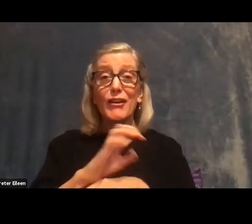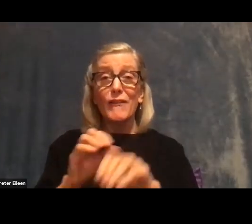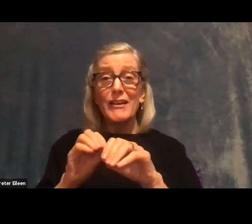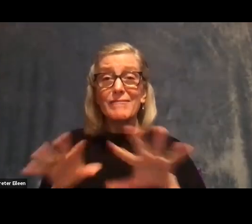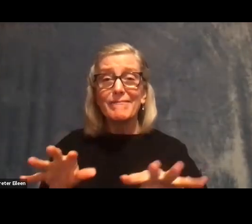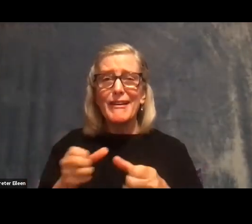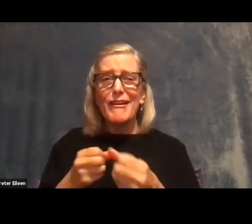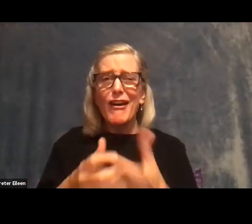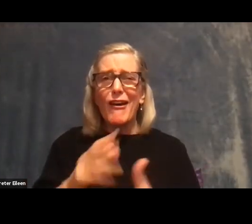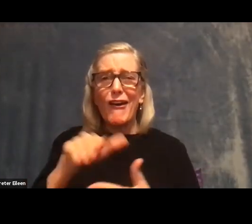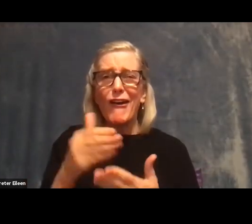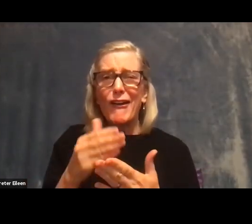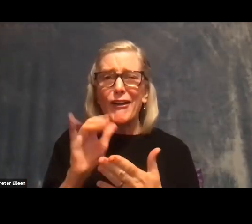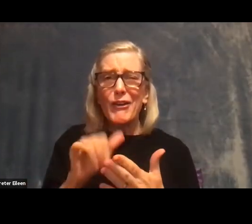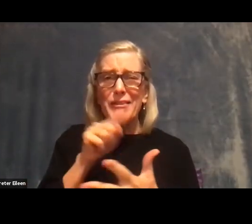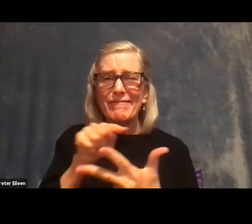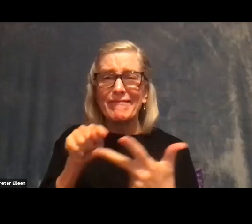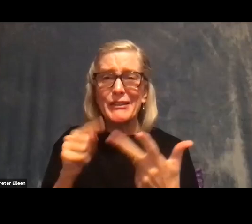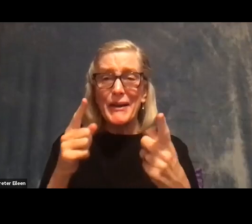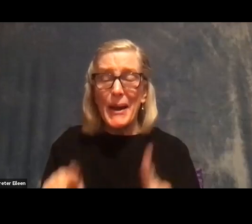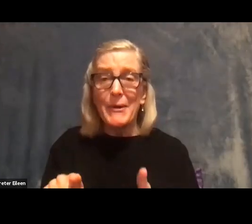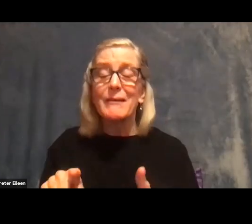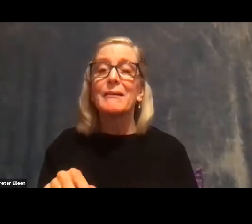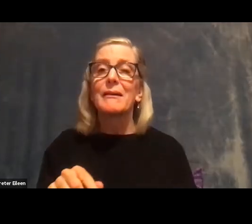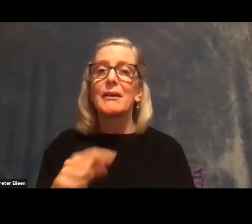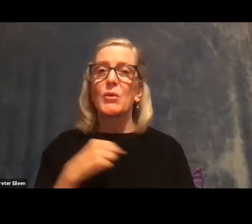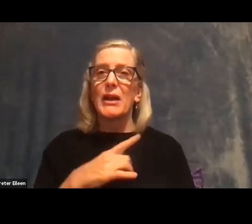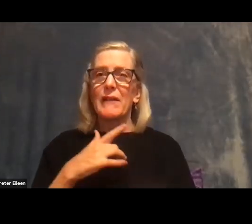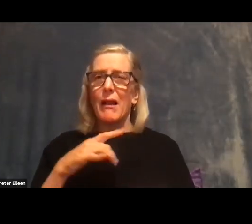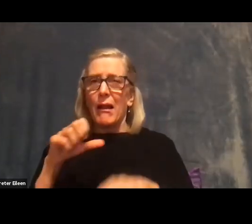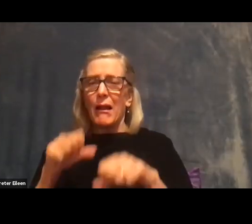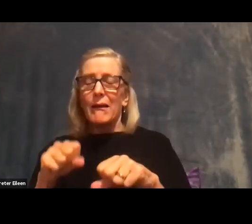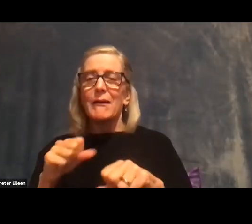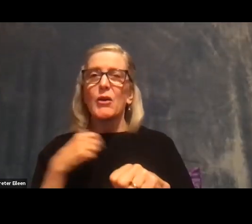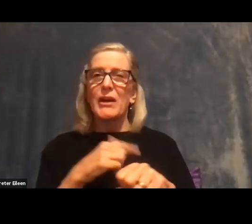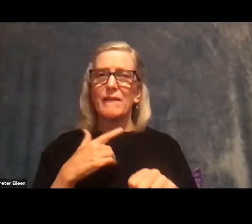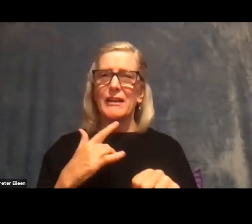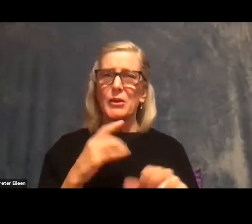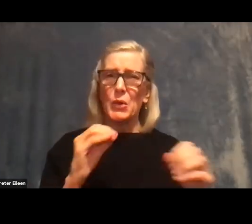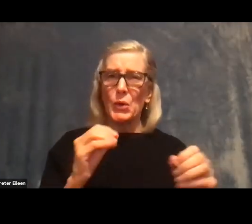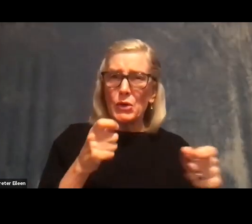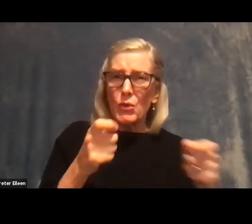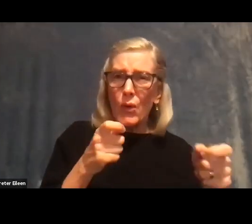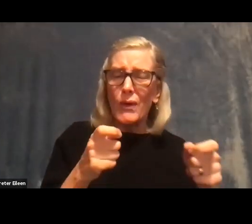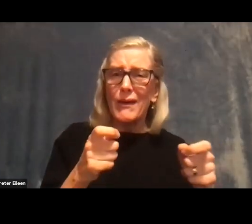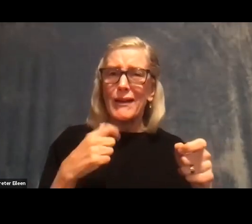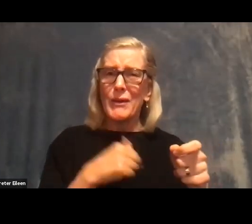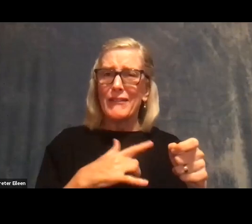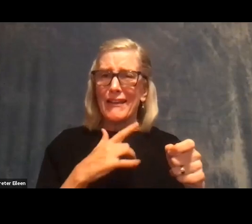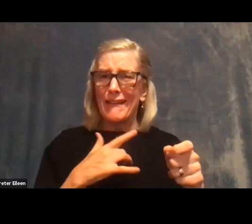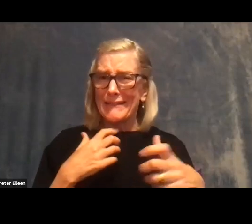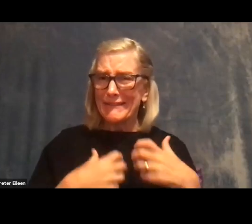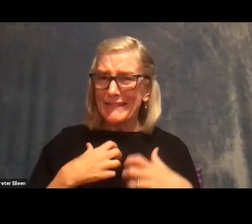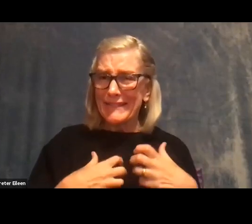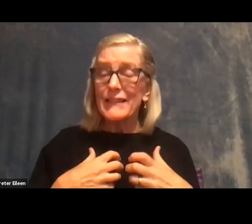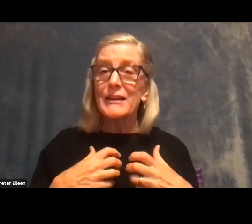incredibly anxious, uncertain, and feeling like we don't have control right now. So it's especially a rough time for people, you